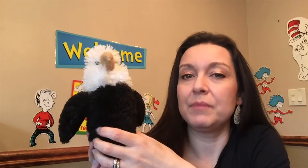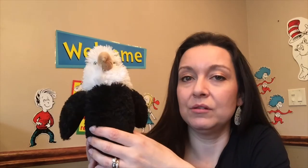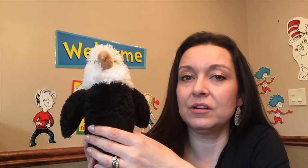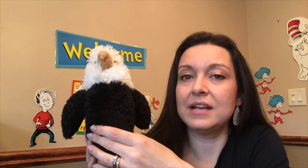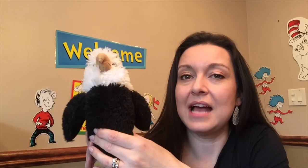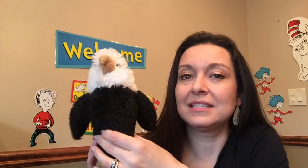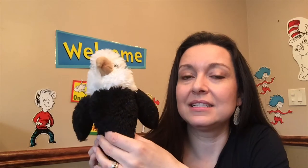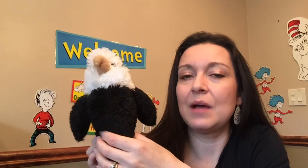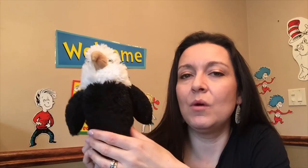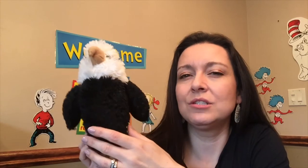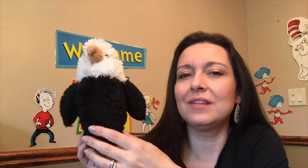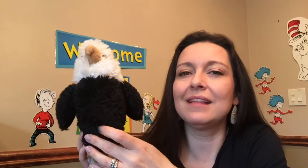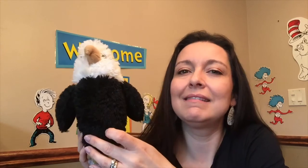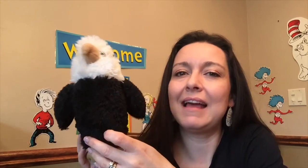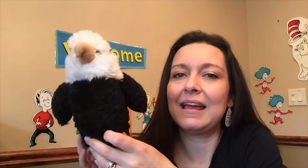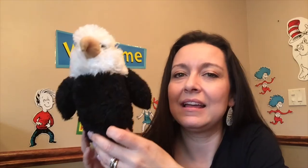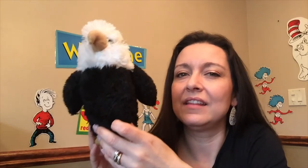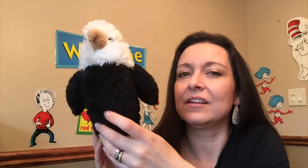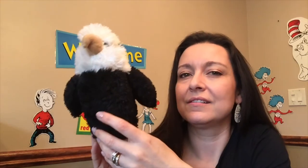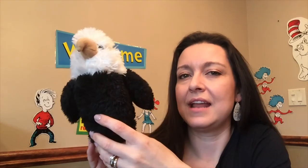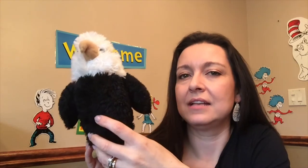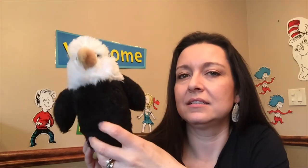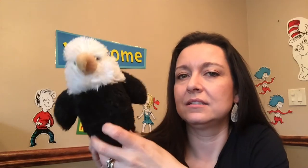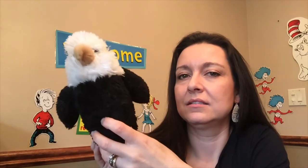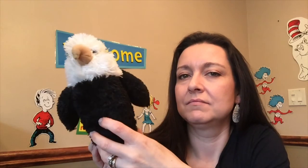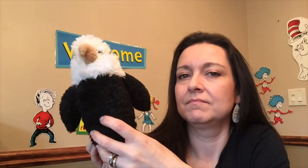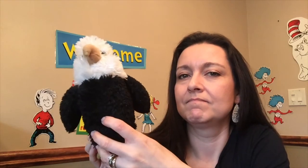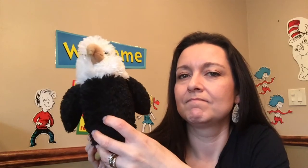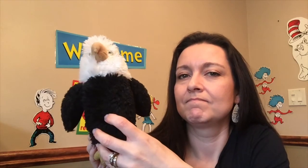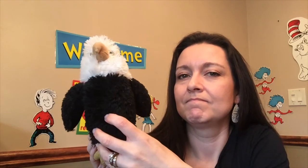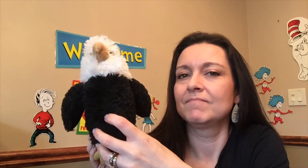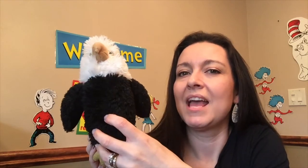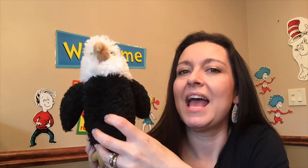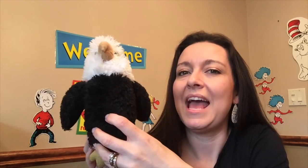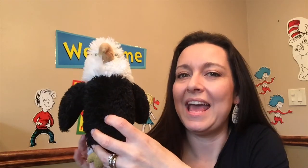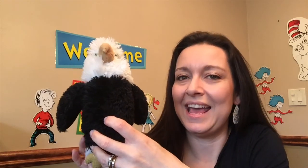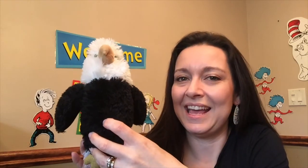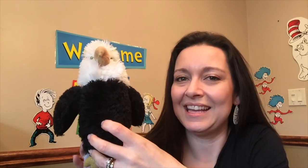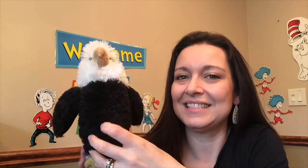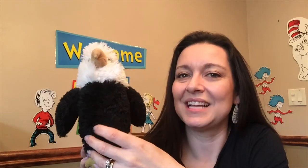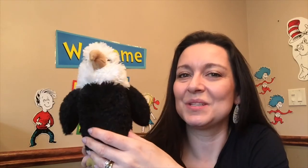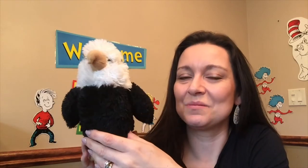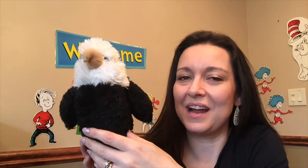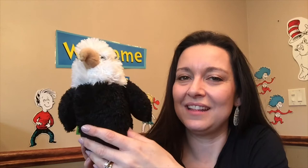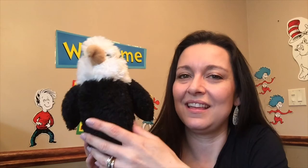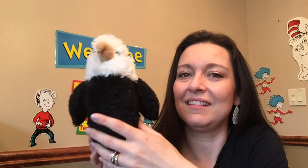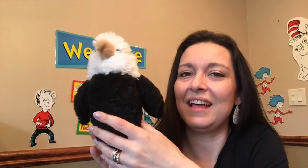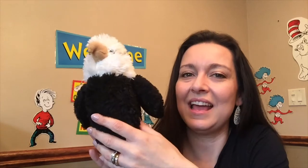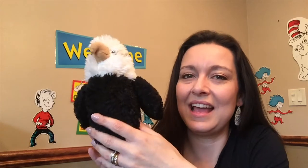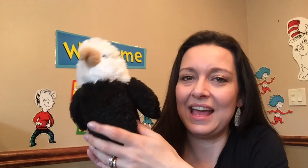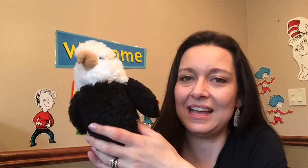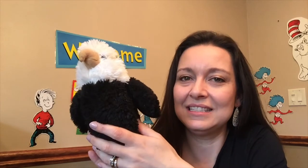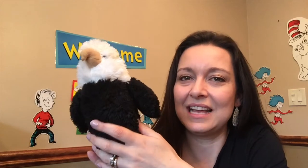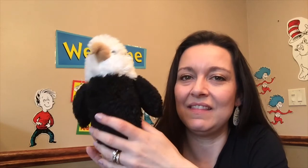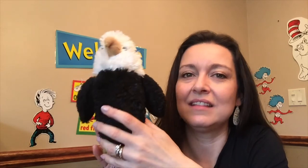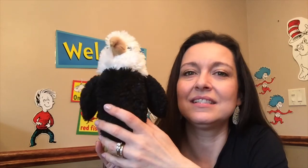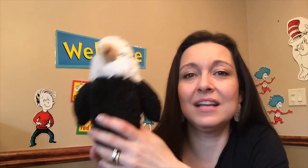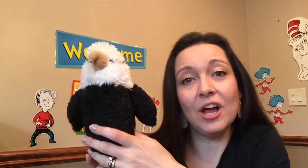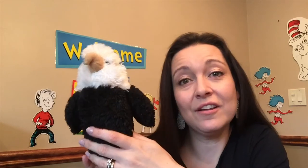build their nests and what do they lay in their nests eggs that's right they lay eggs and then sit on their